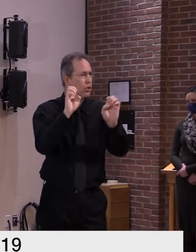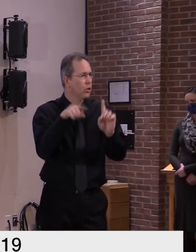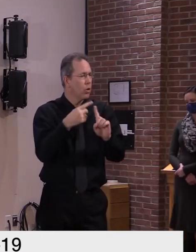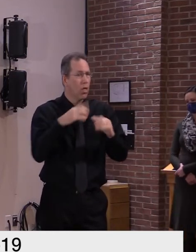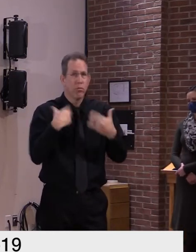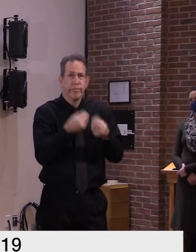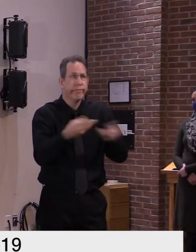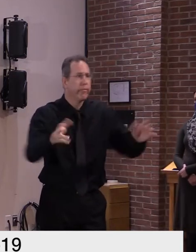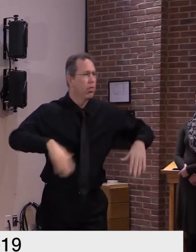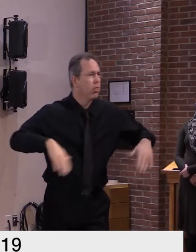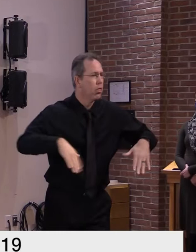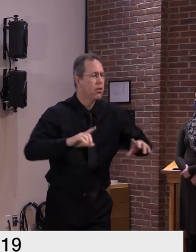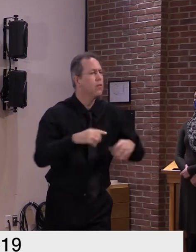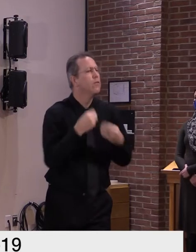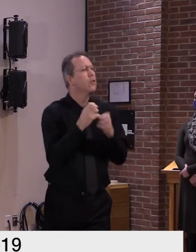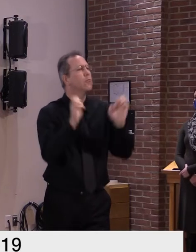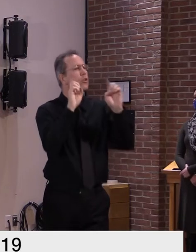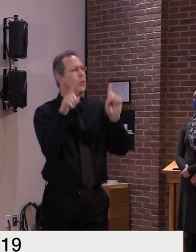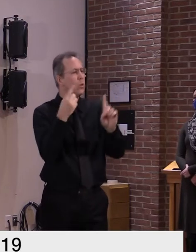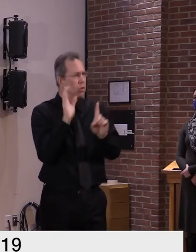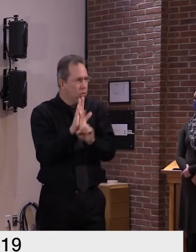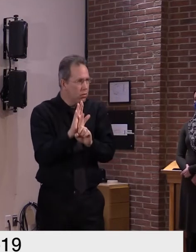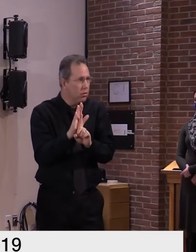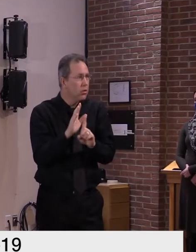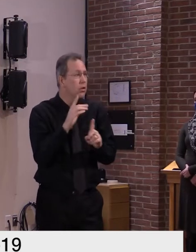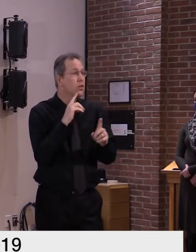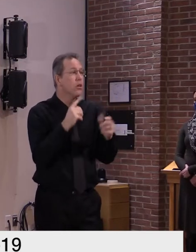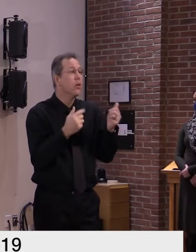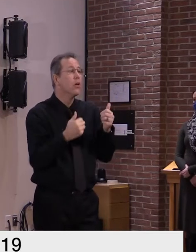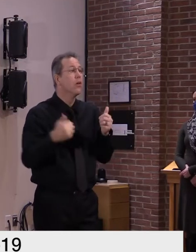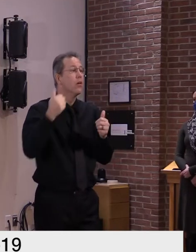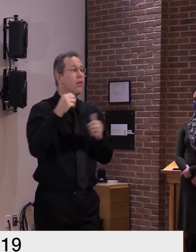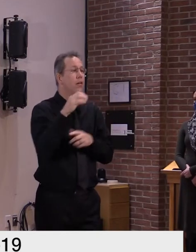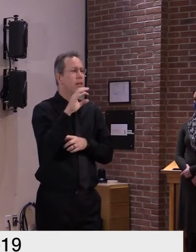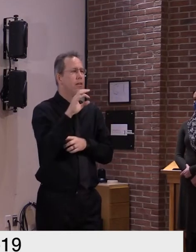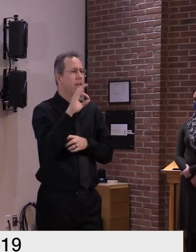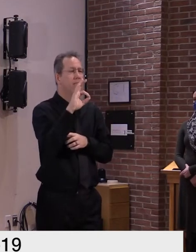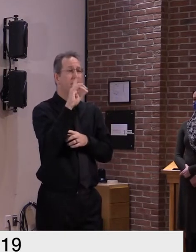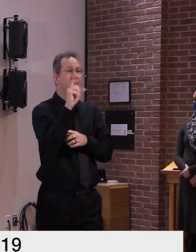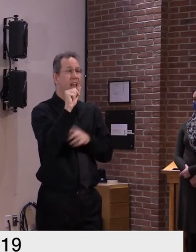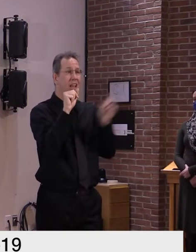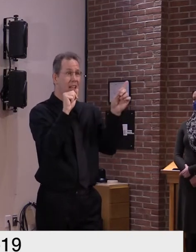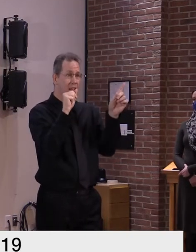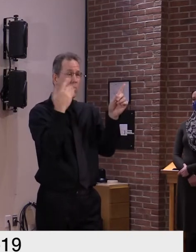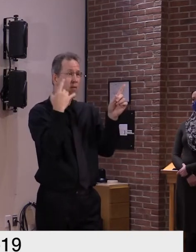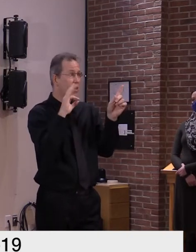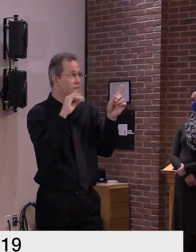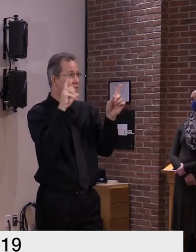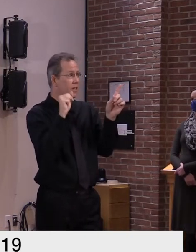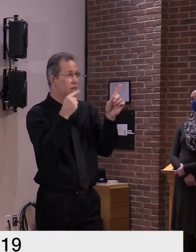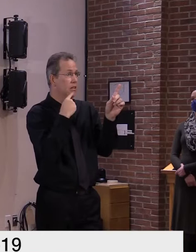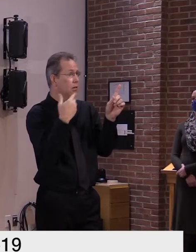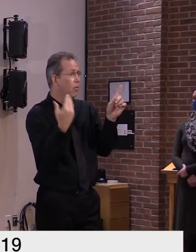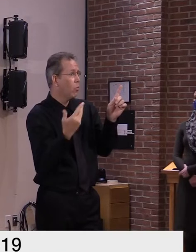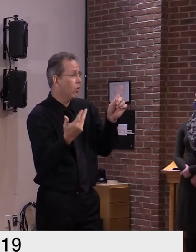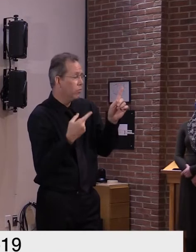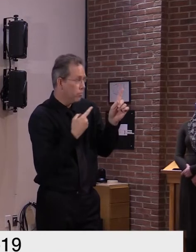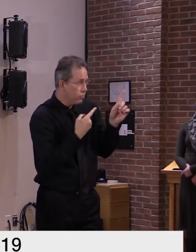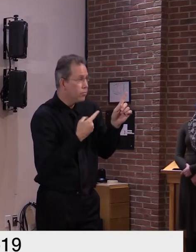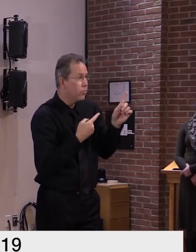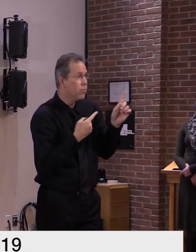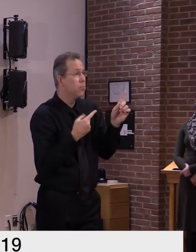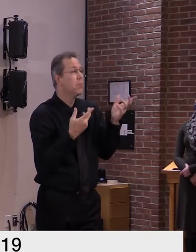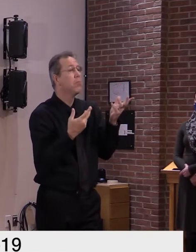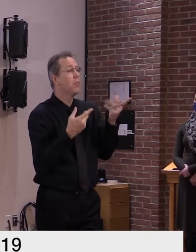commissioner of the fda stephen hond institutions may require individuals to take an fda